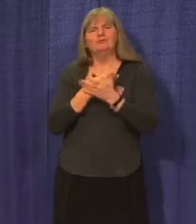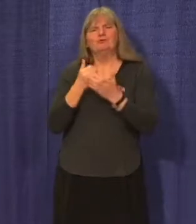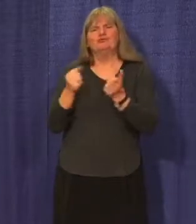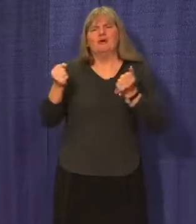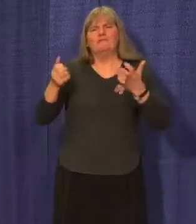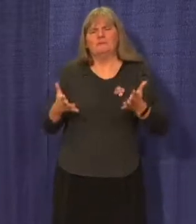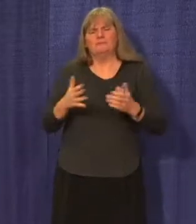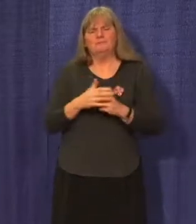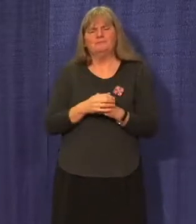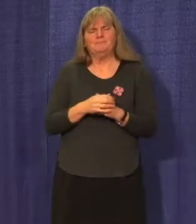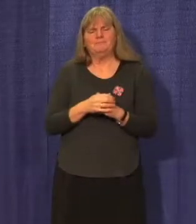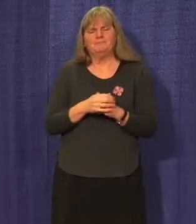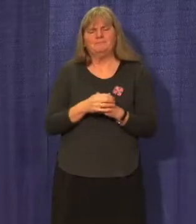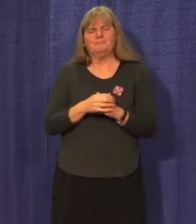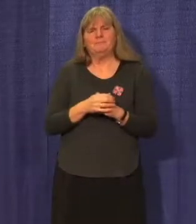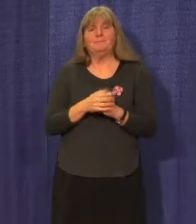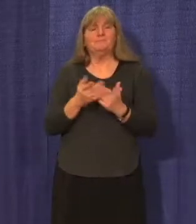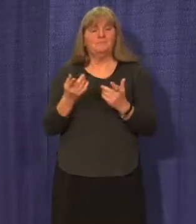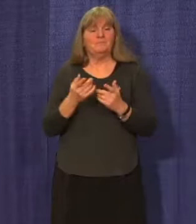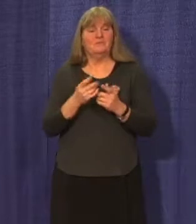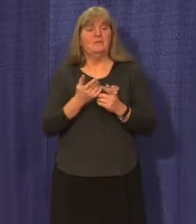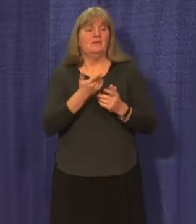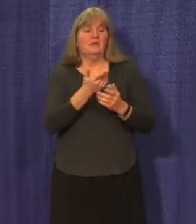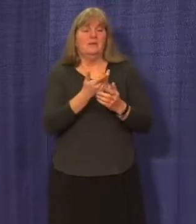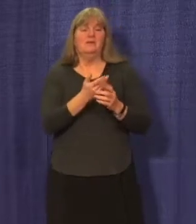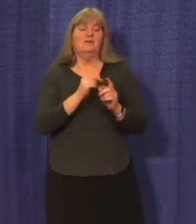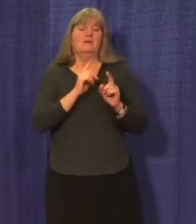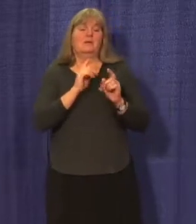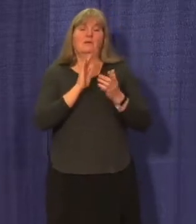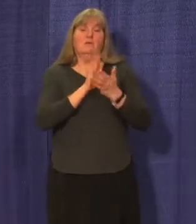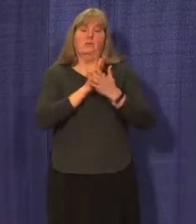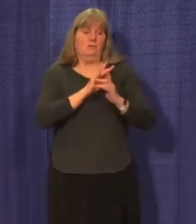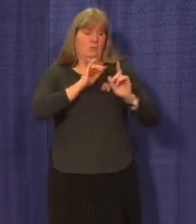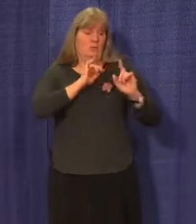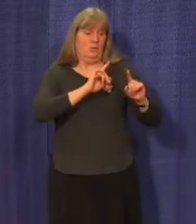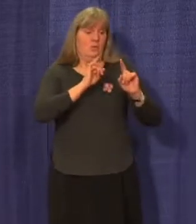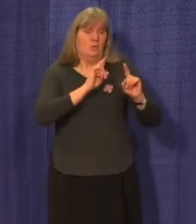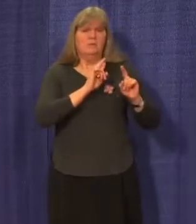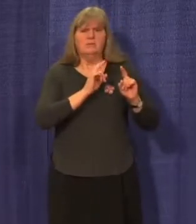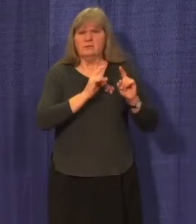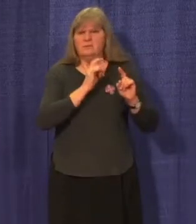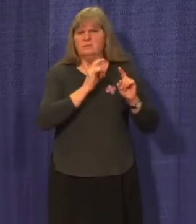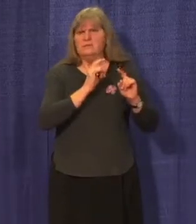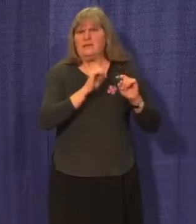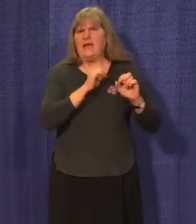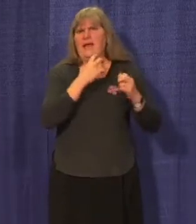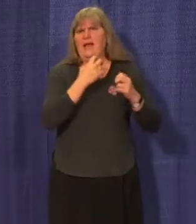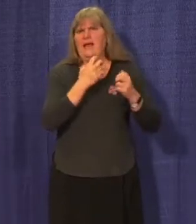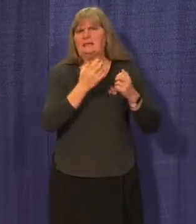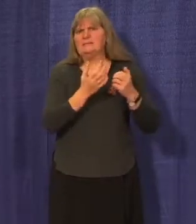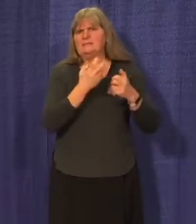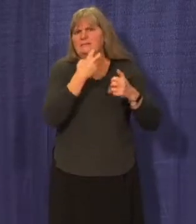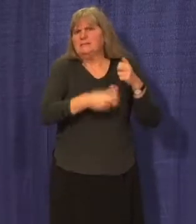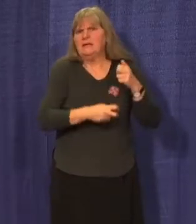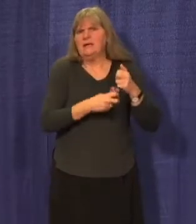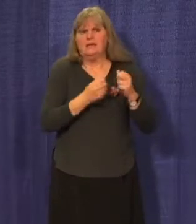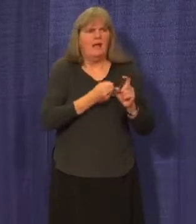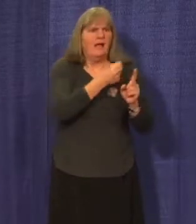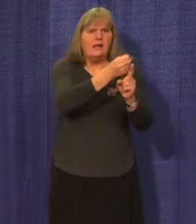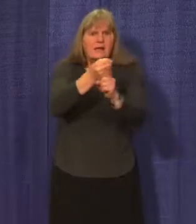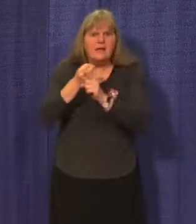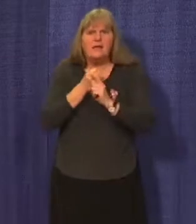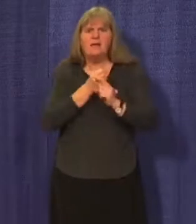And we know that when getting to school is difficult, it can have impacts on learning and on parents and guardians